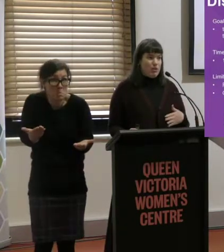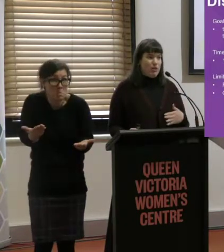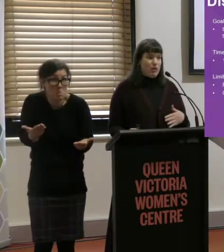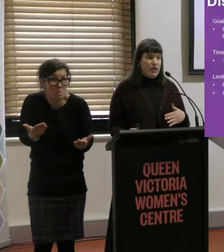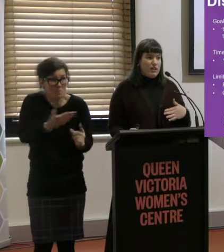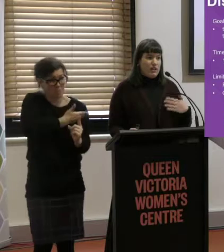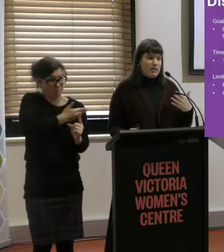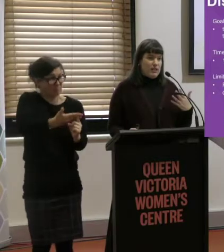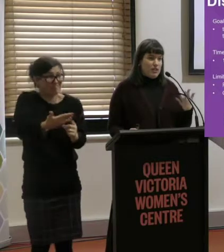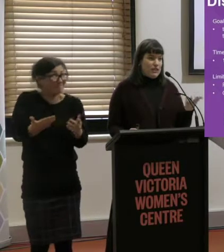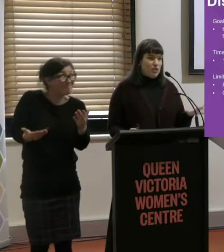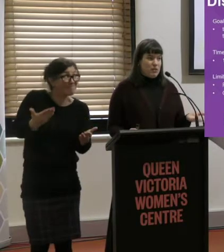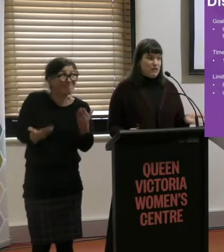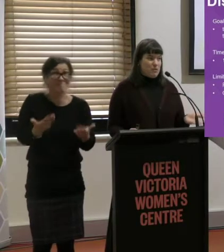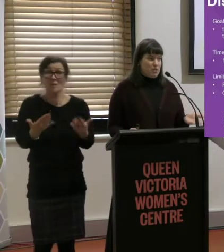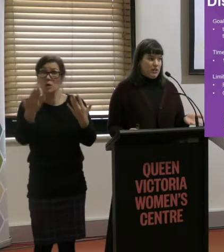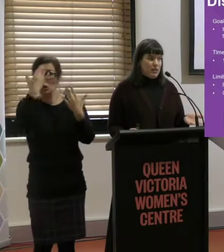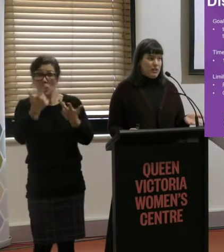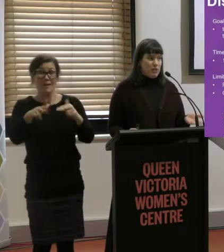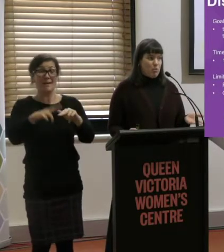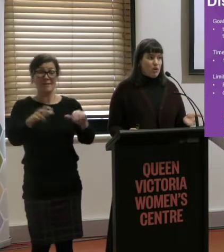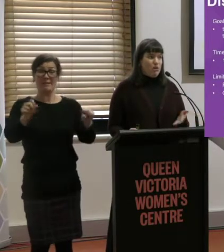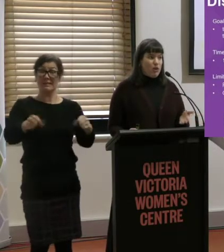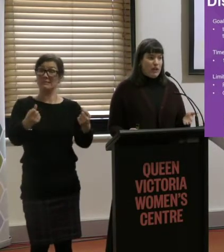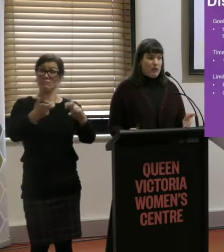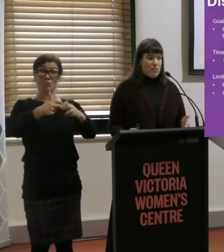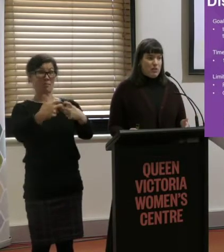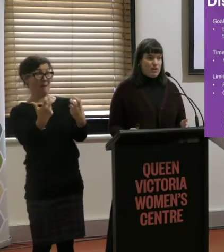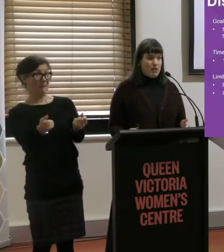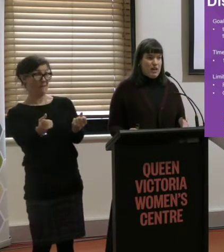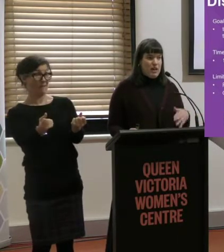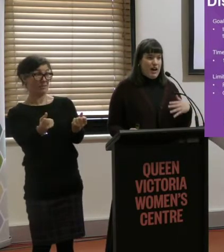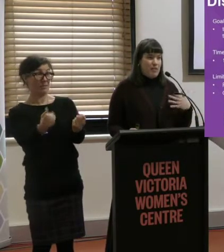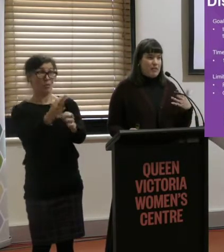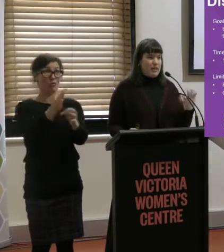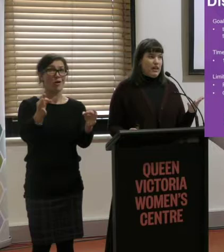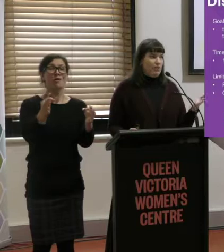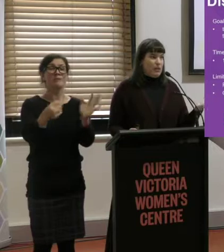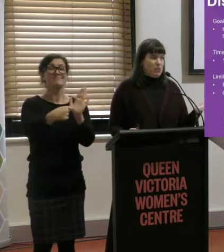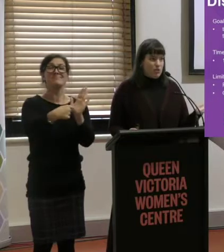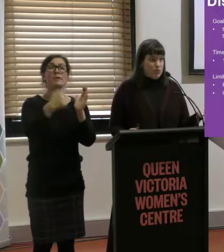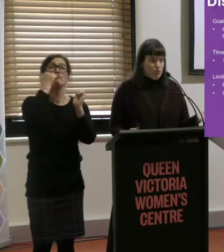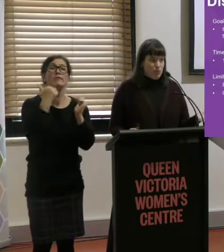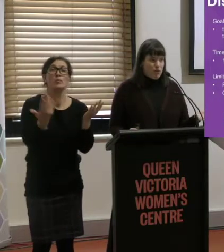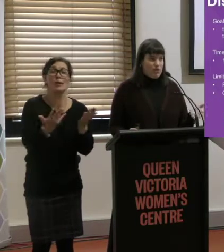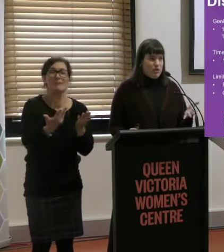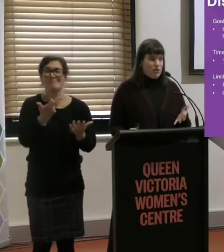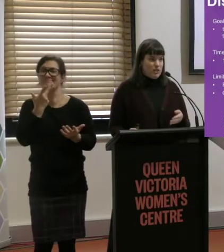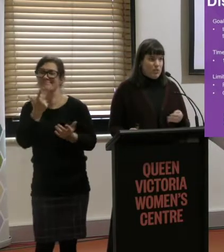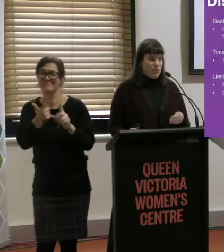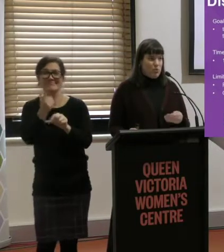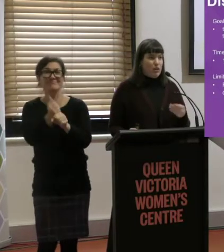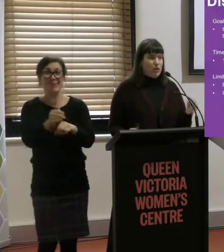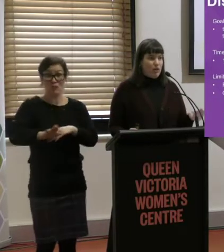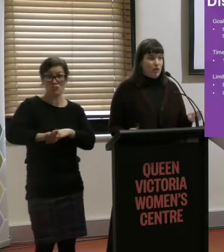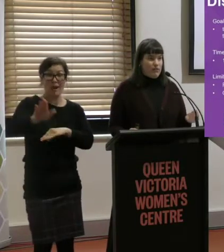at. We don't know if there's an issue with accessibility, for example. We don't know if that's because, say, a ramp is too steep for a person using